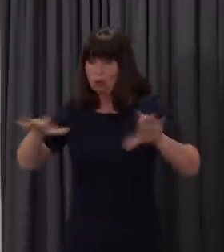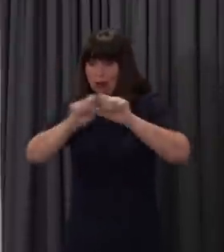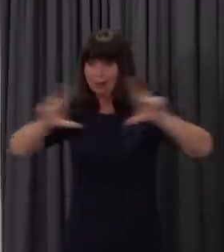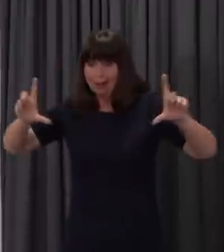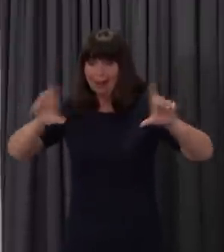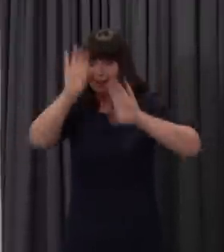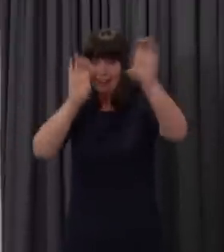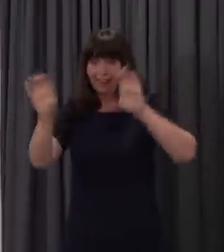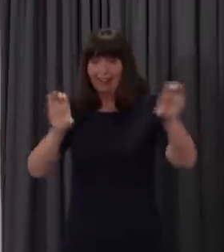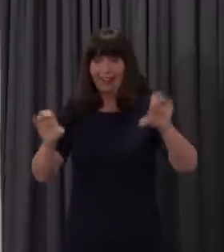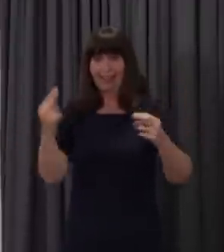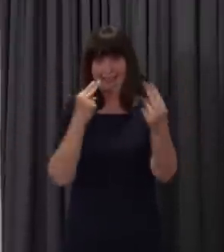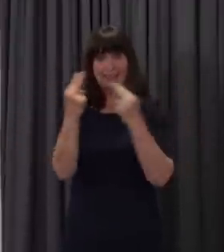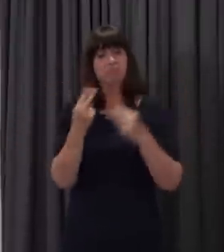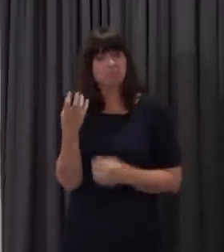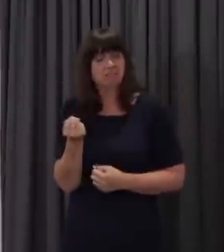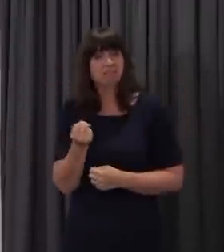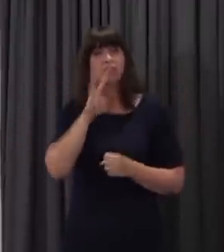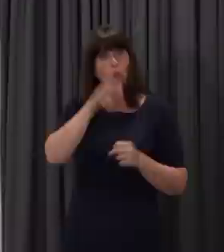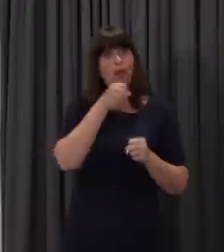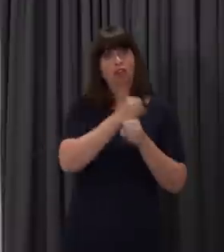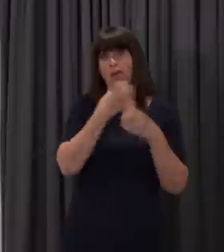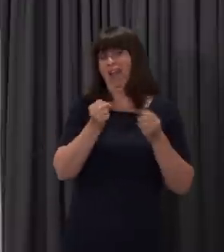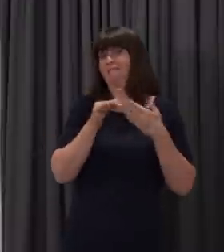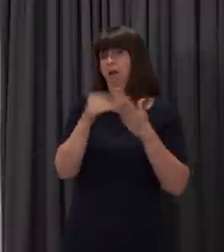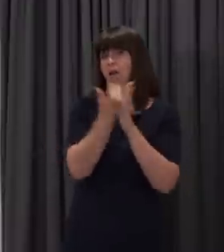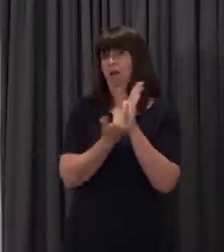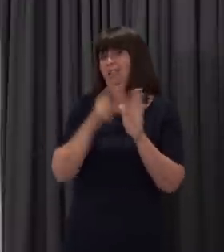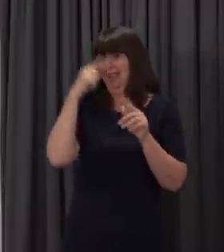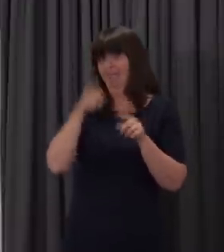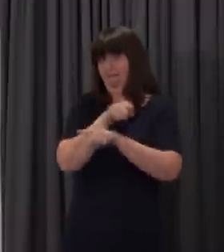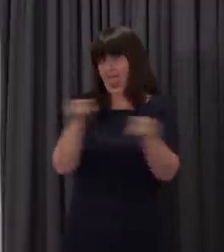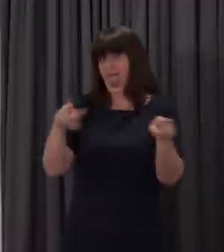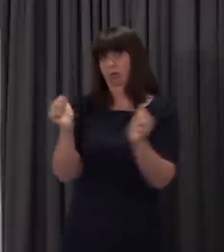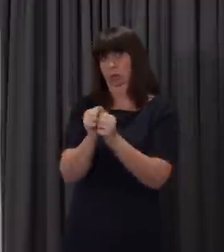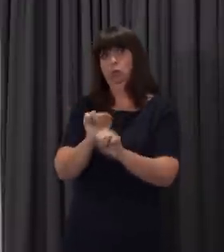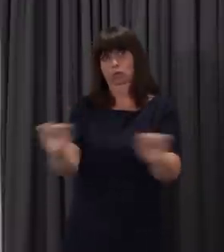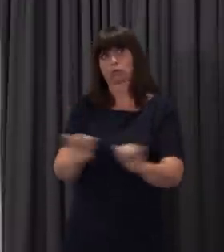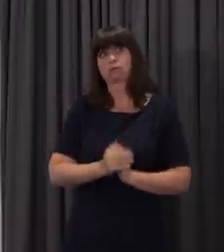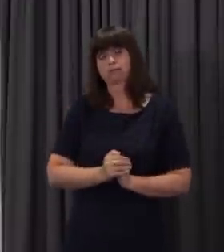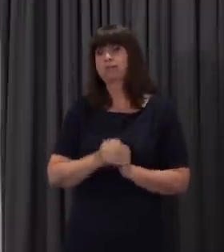-ins. And the Welsh Government has produced guidance on this, on how professionals can do that safely and effectively.